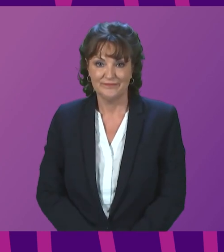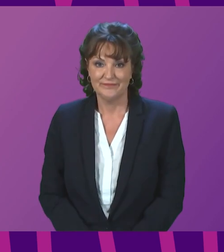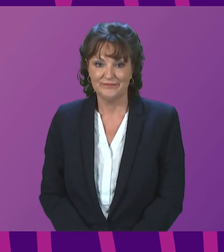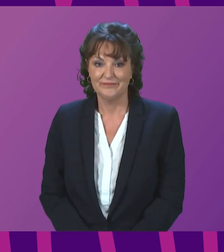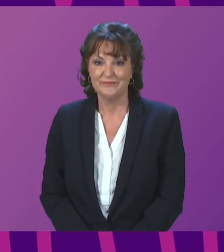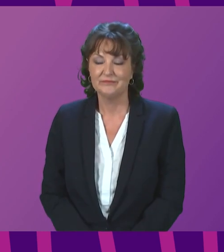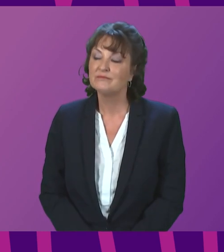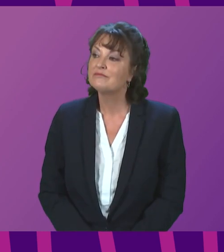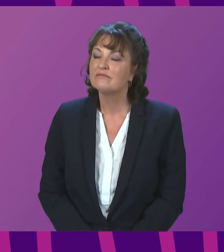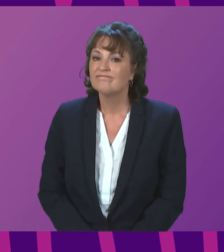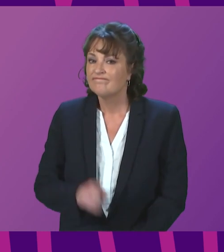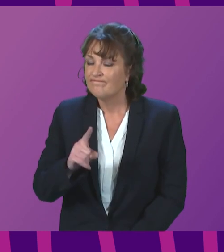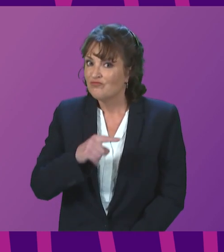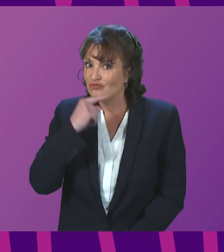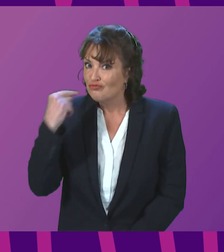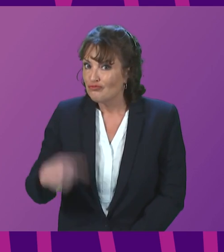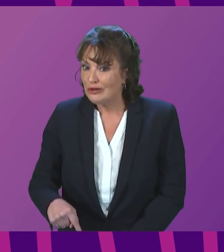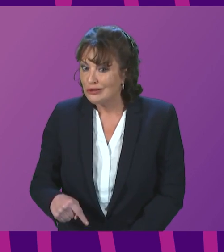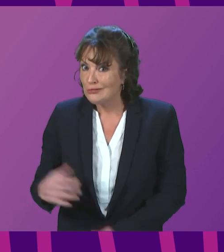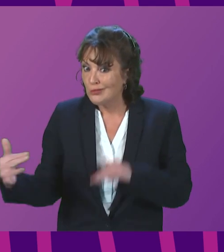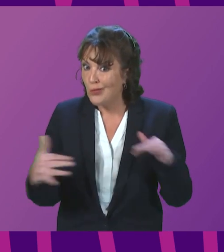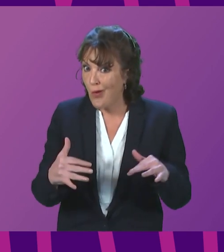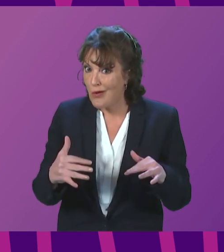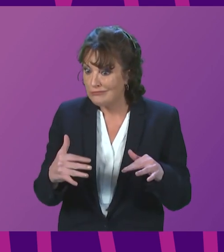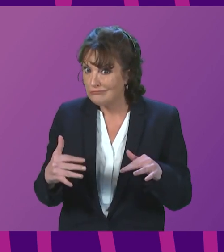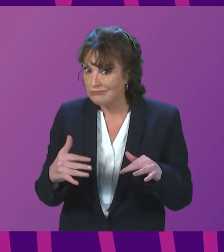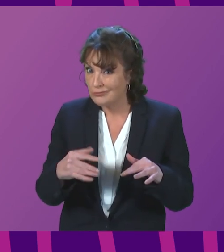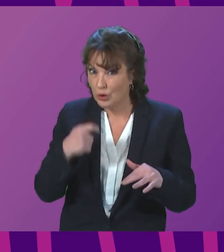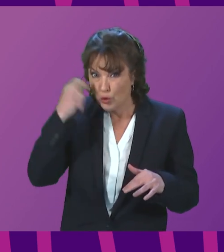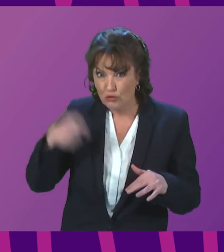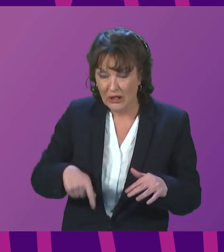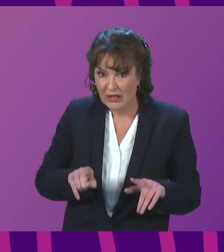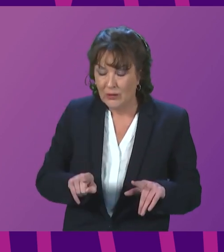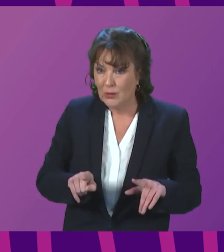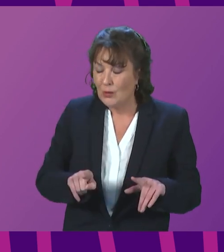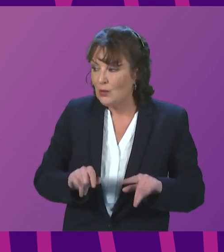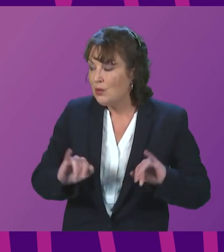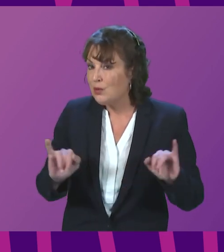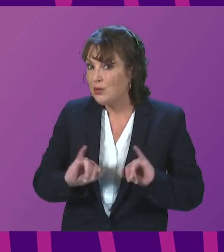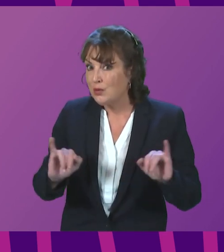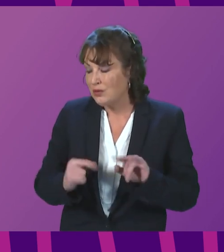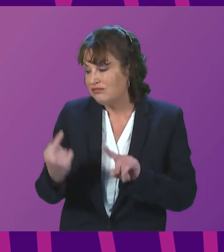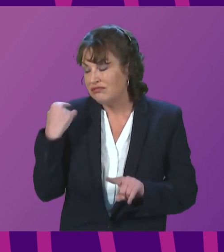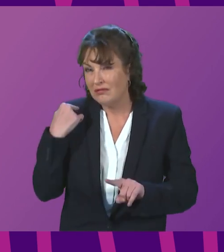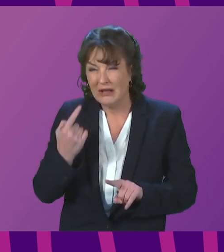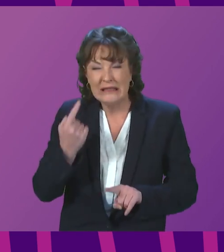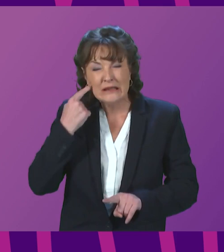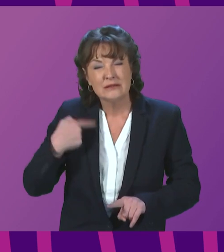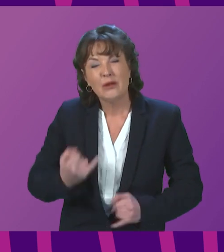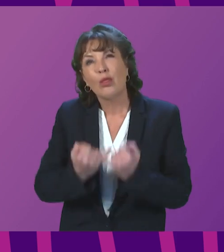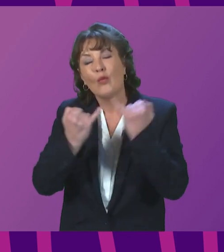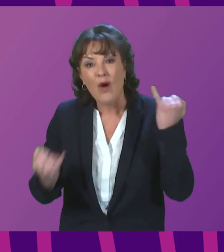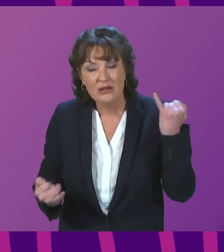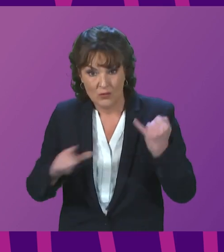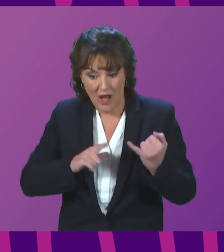war against Ukraine began. Yesterday, the tragic events hit a new low, with a children's hospital being